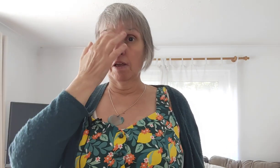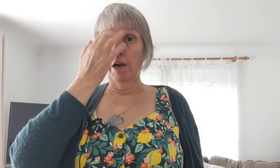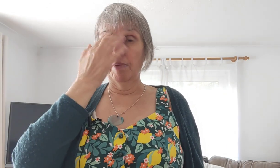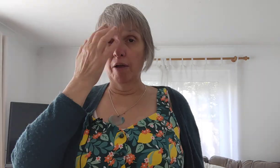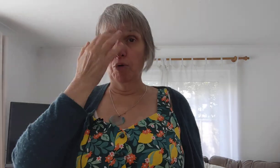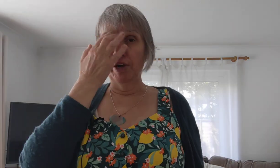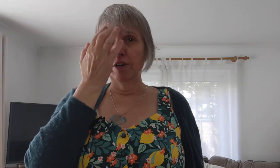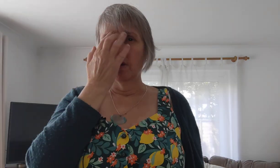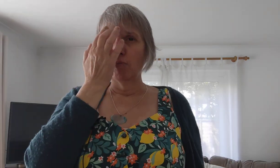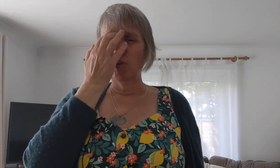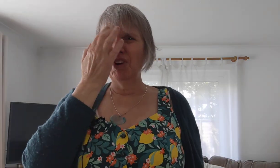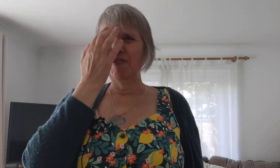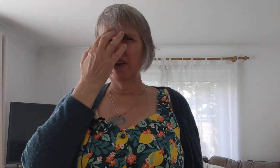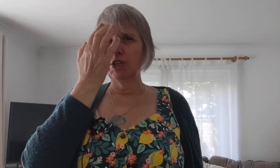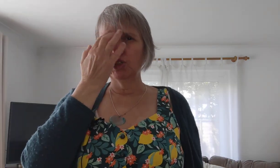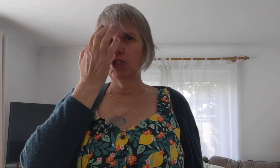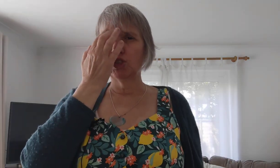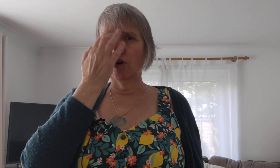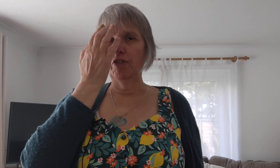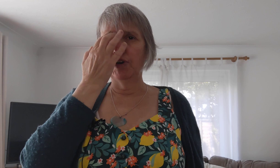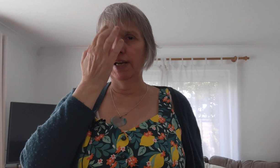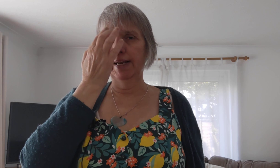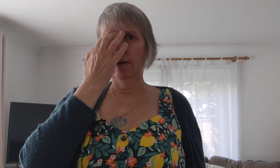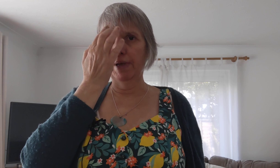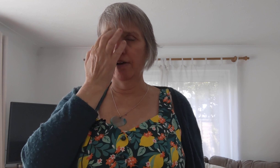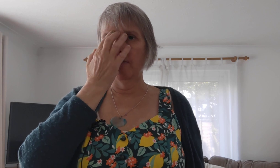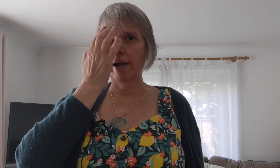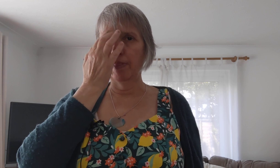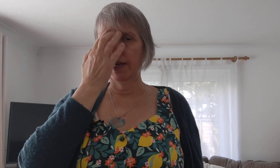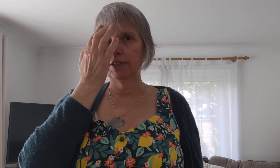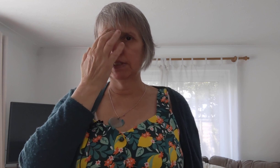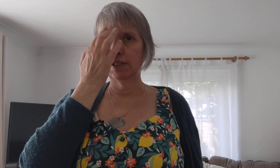eyebrow point but what if i could just soften a little bit around this